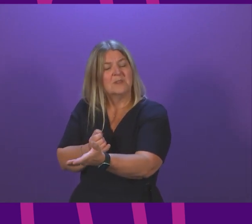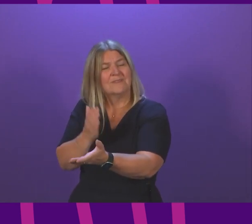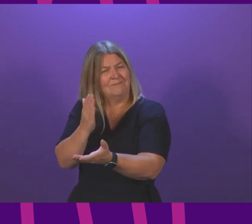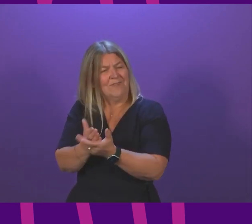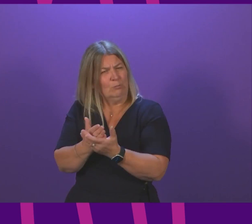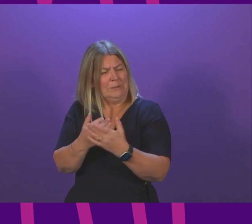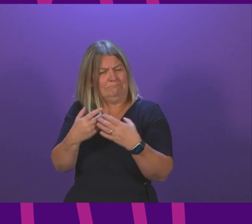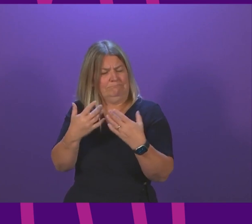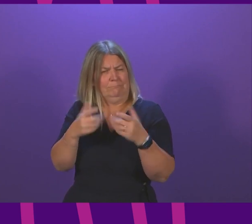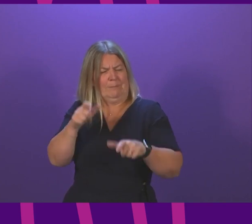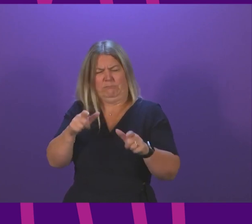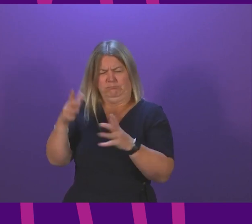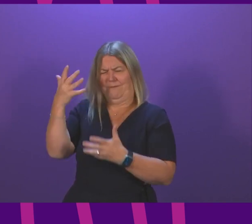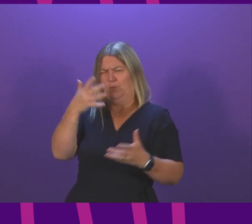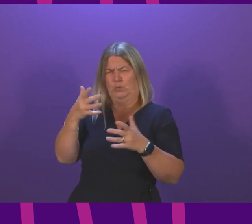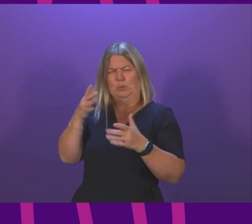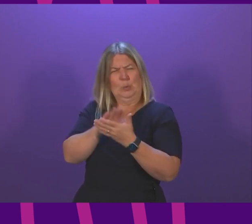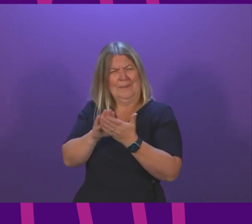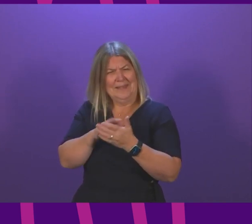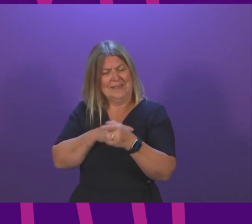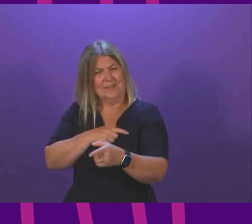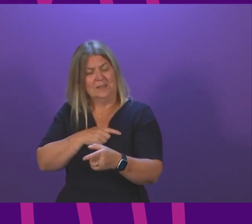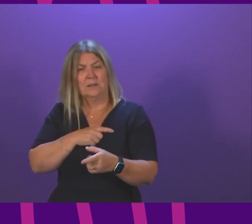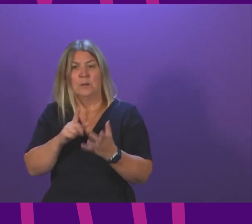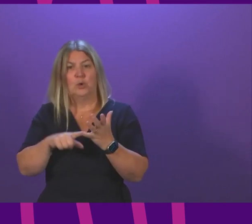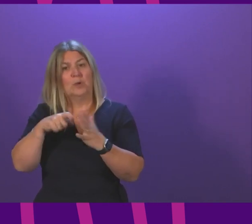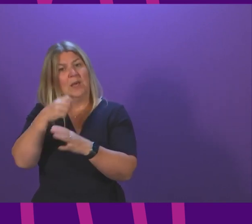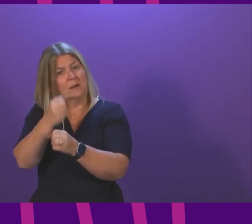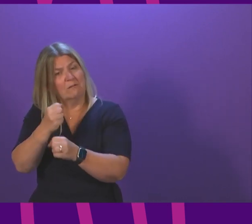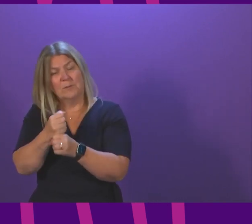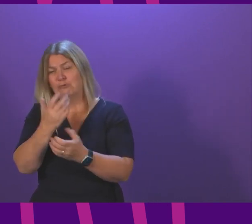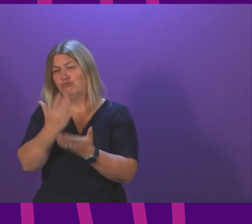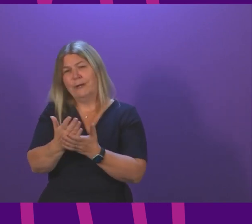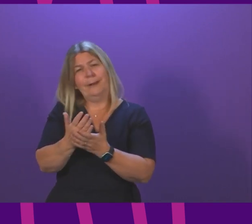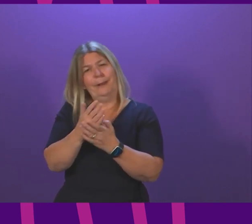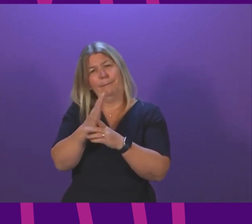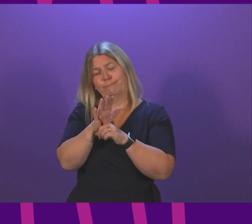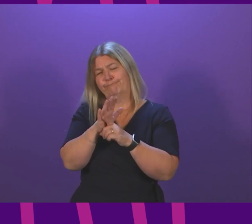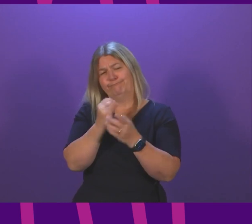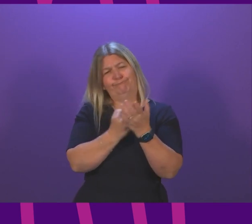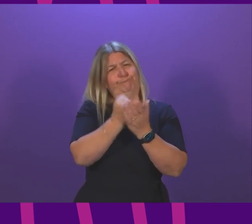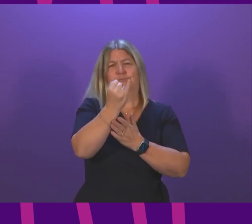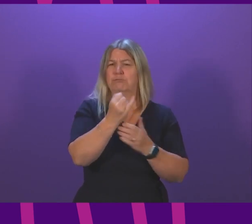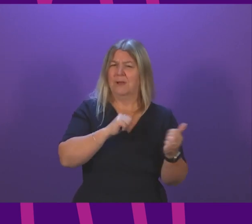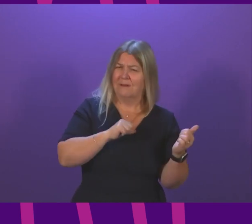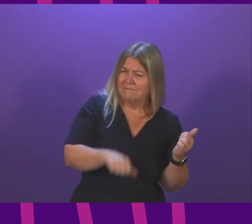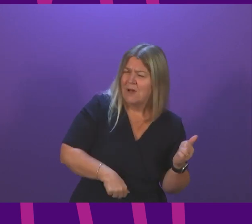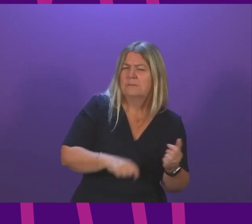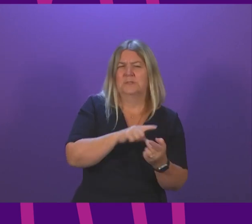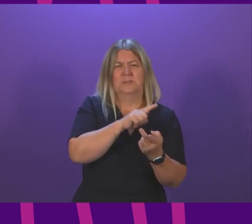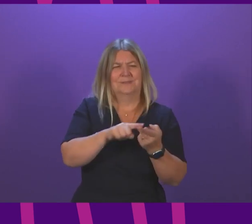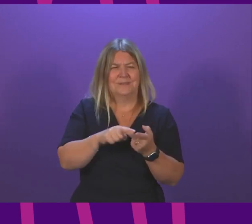but of course this is a UK government that has betrayed our farmers our fishermen our entire agricultural sector